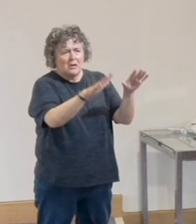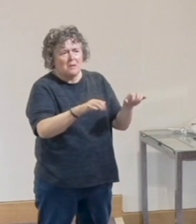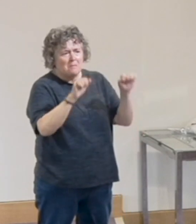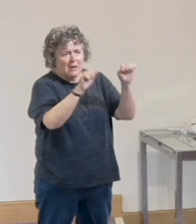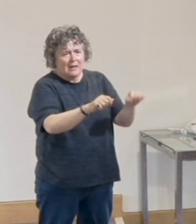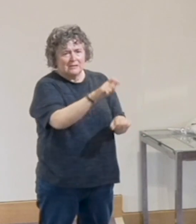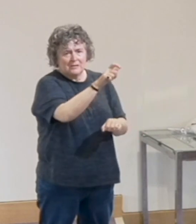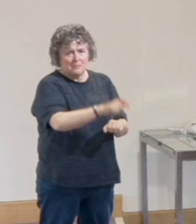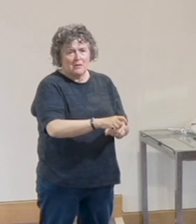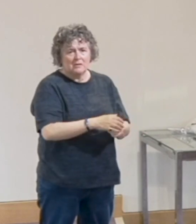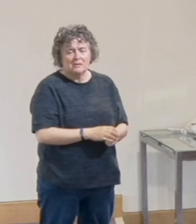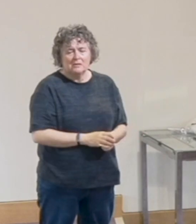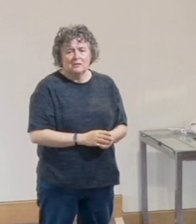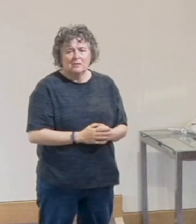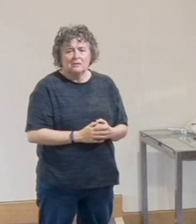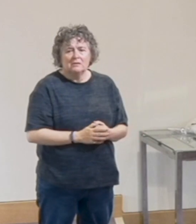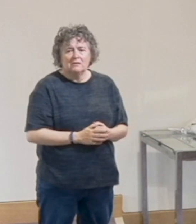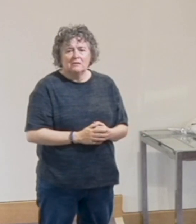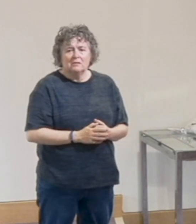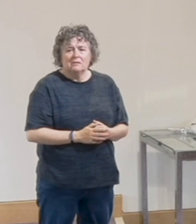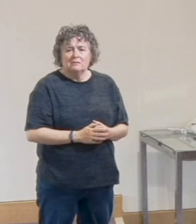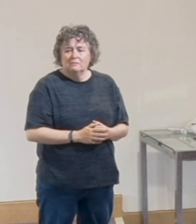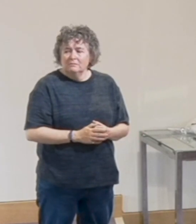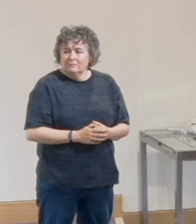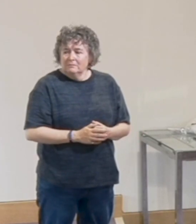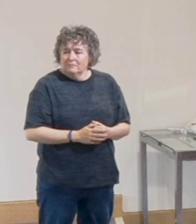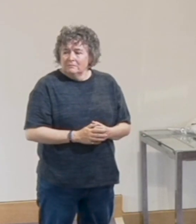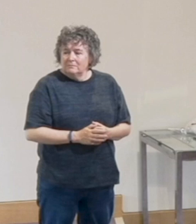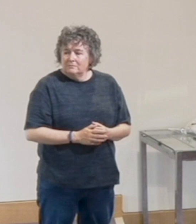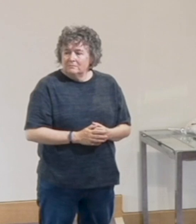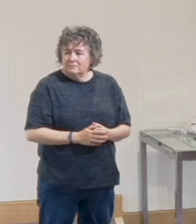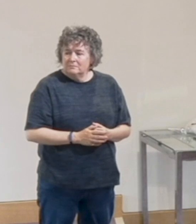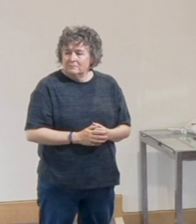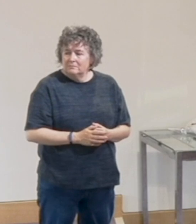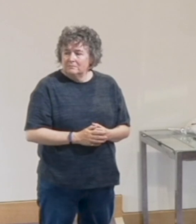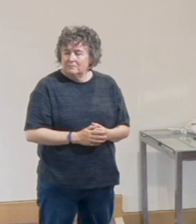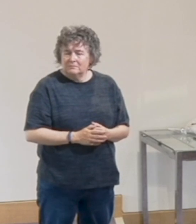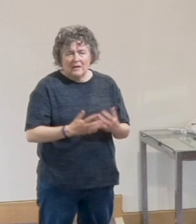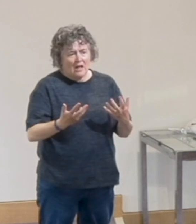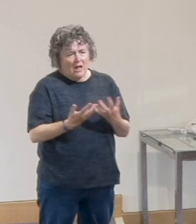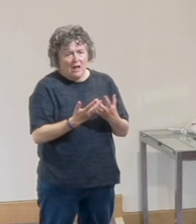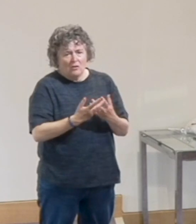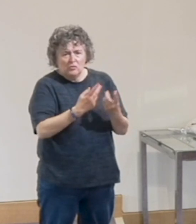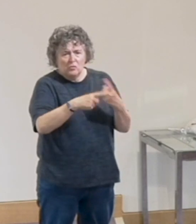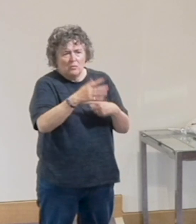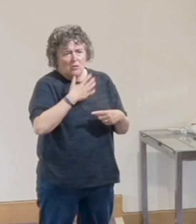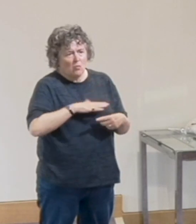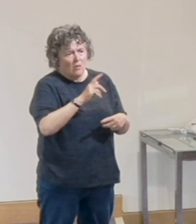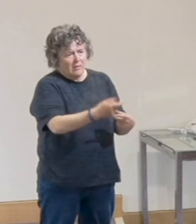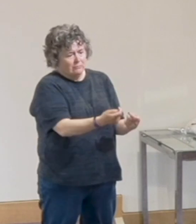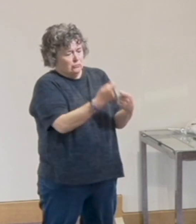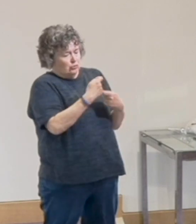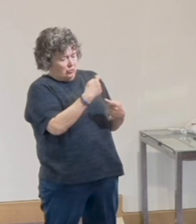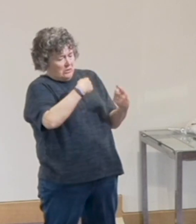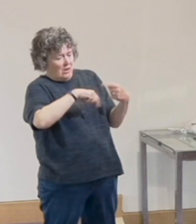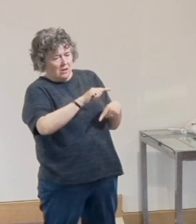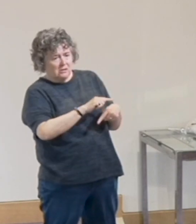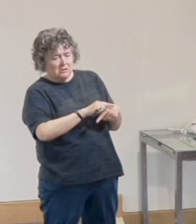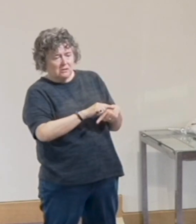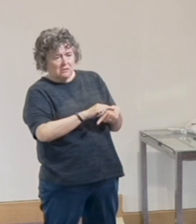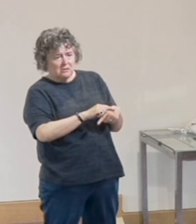do we, how do you, how do I want to be treated by others? Because actually, that's the measure by which you should be doing it to